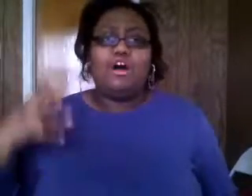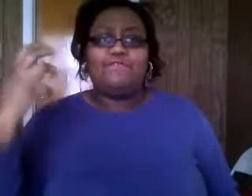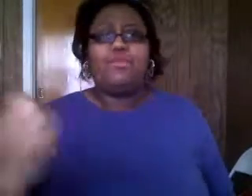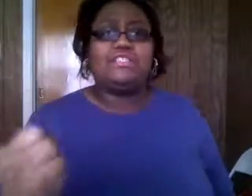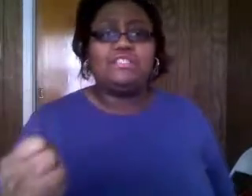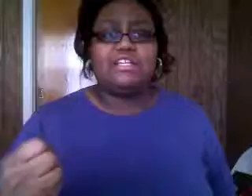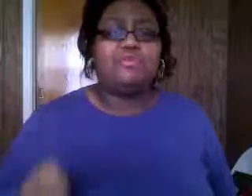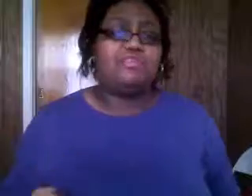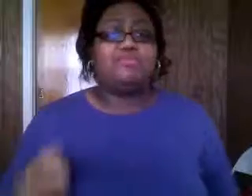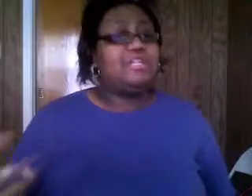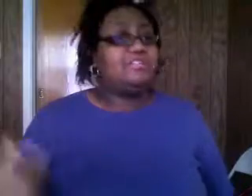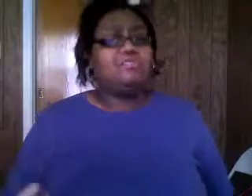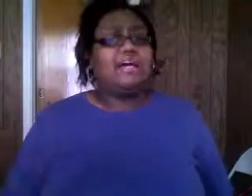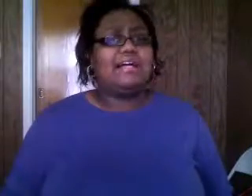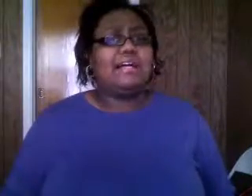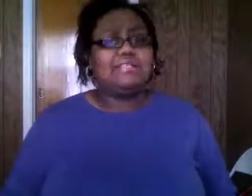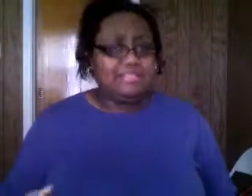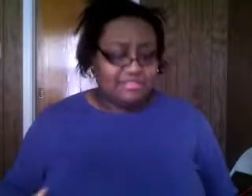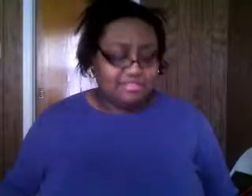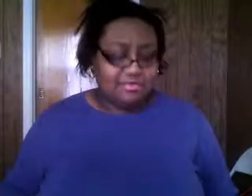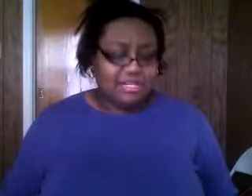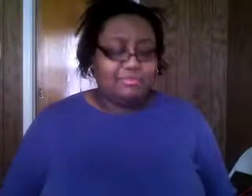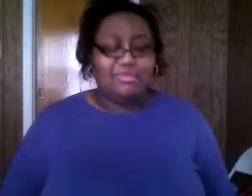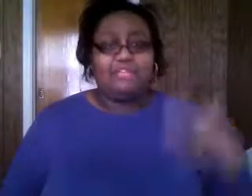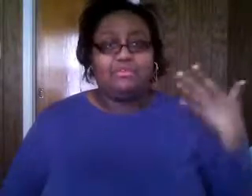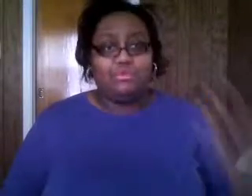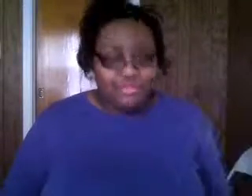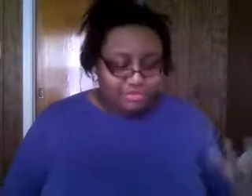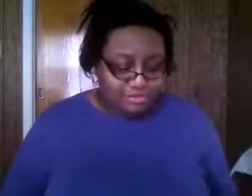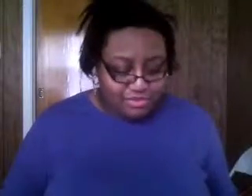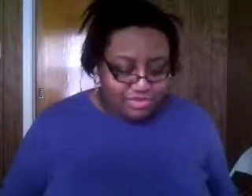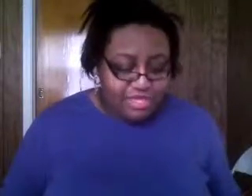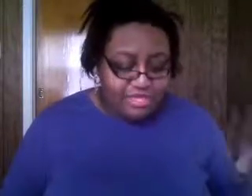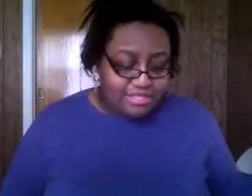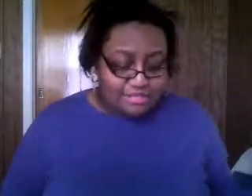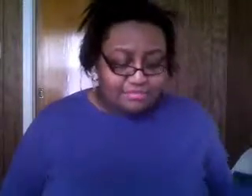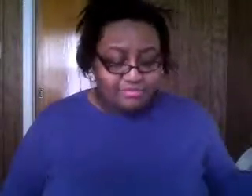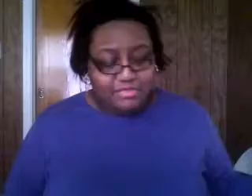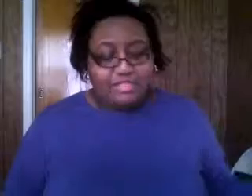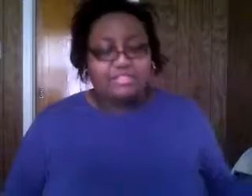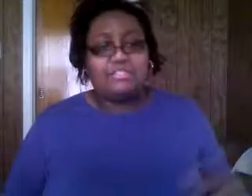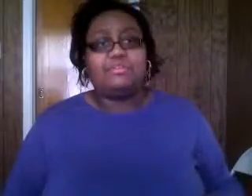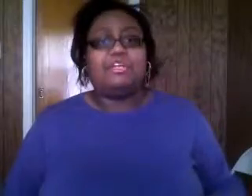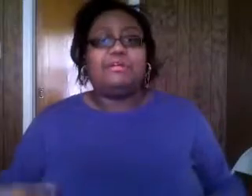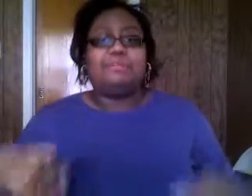force in the community because we can do it i can see us doing that but we have to want to do it so yeah this is something to think about